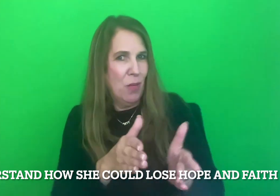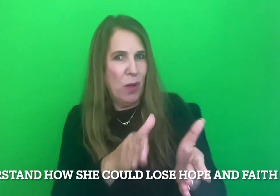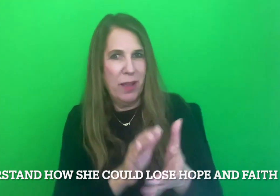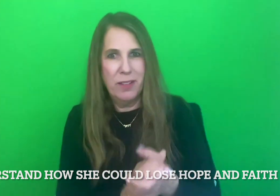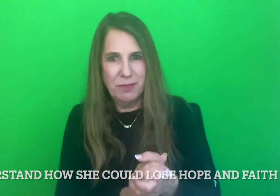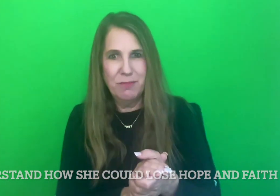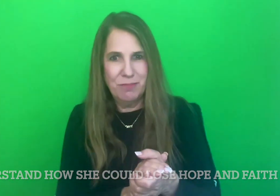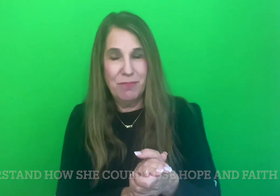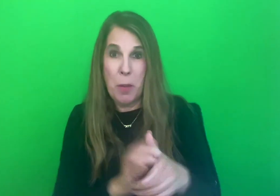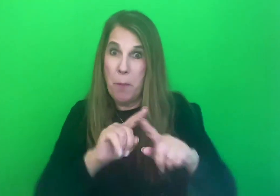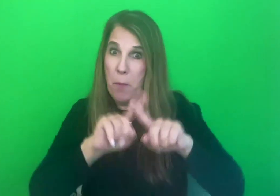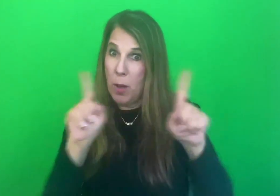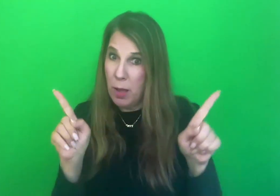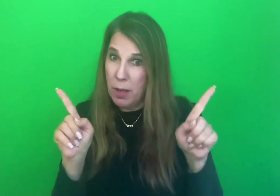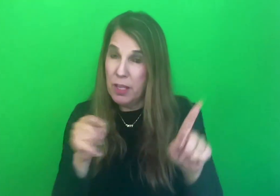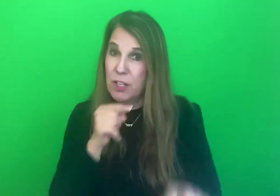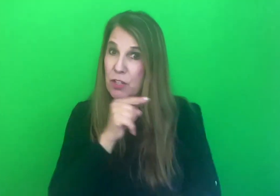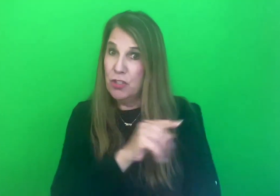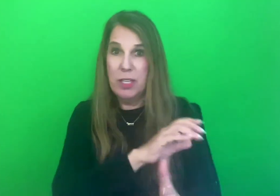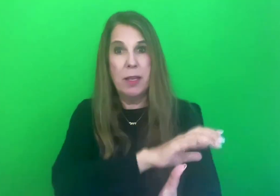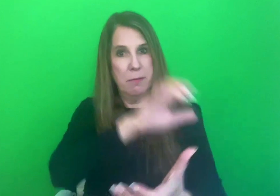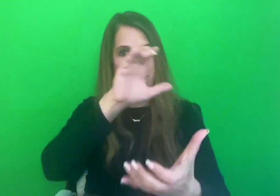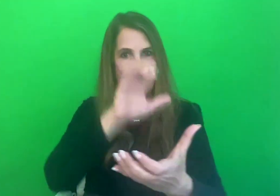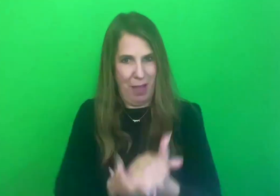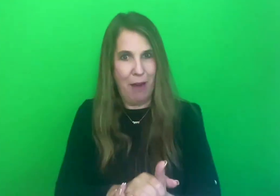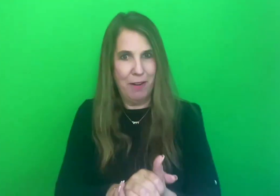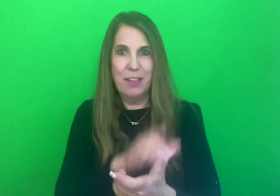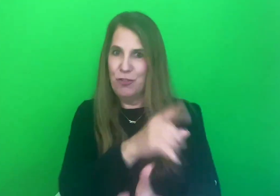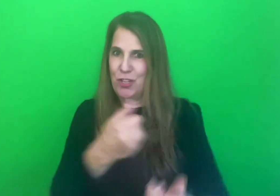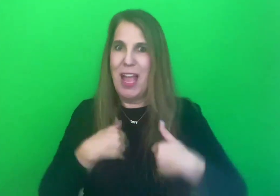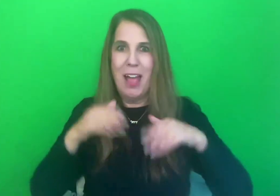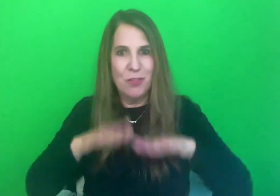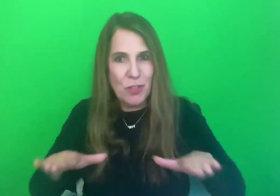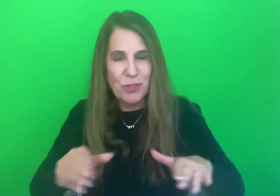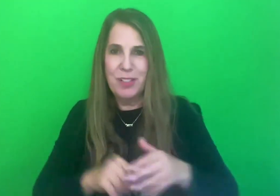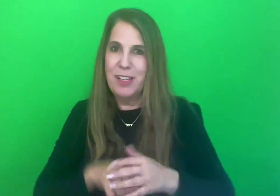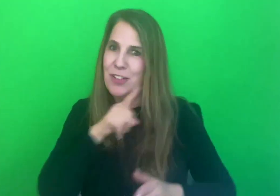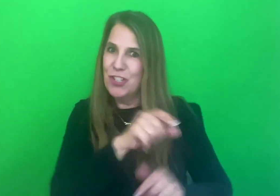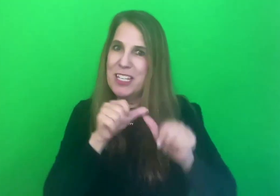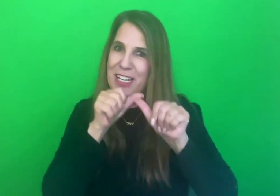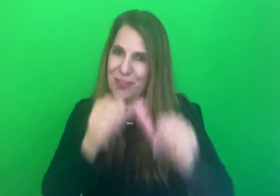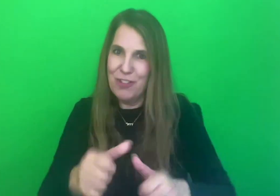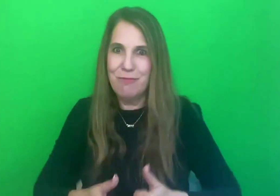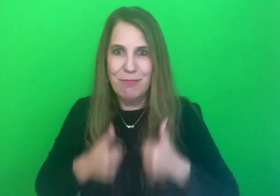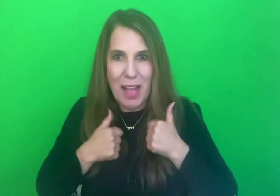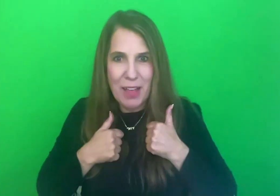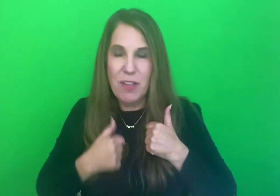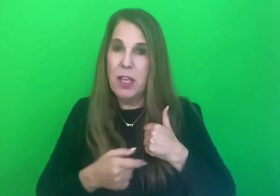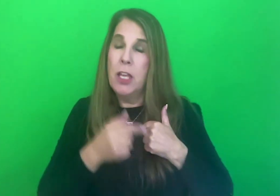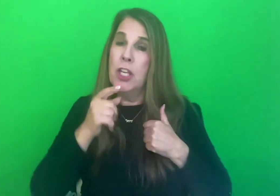And yet, she married. She had children. She continued life. And though she seemed to